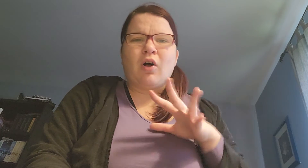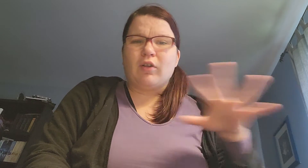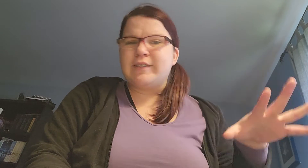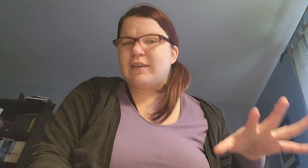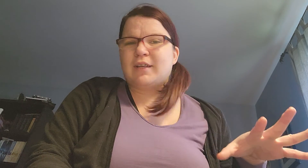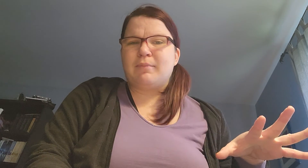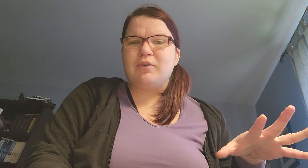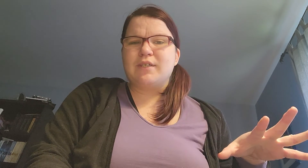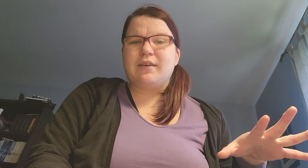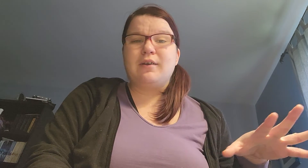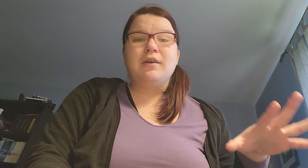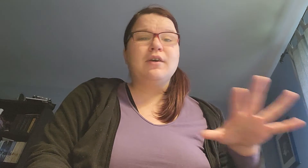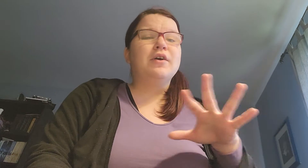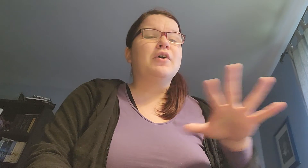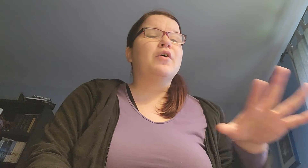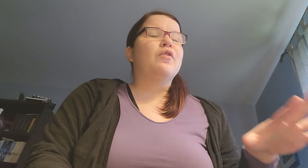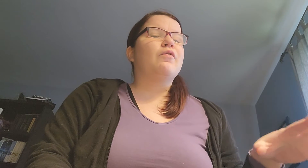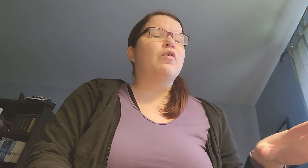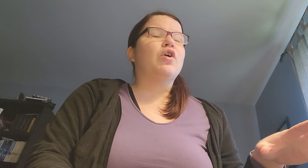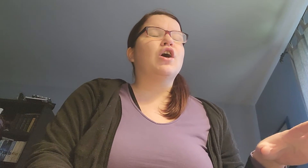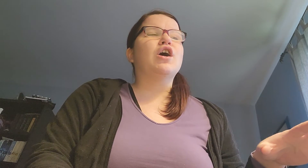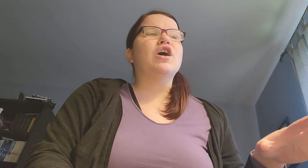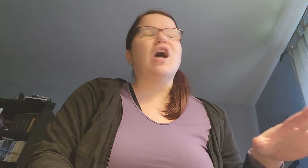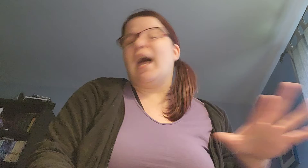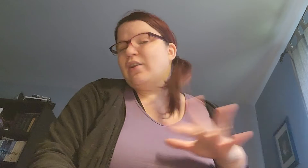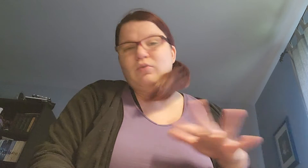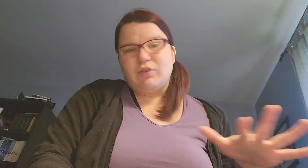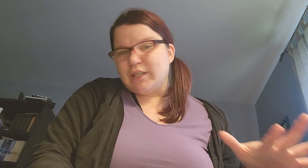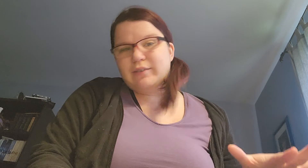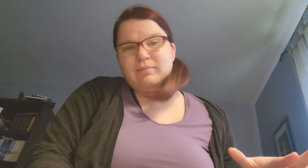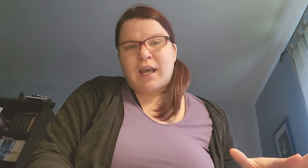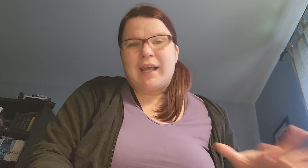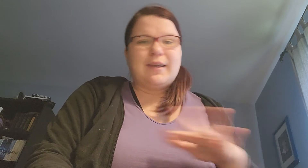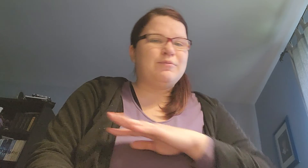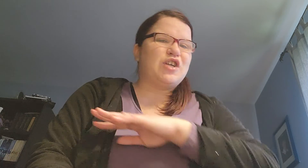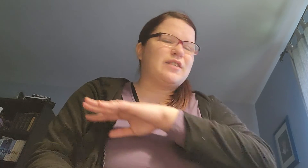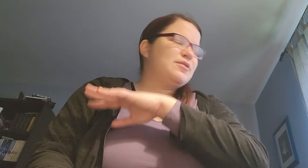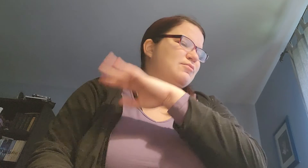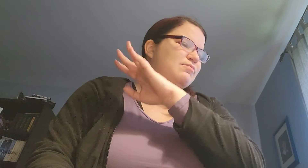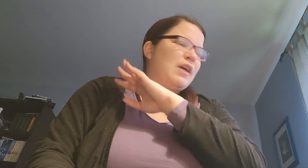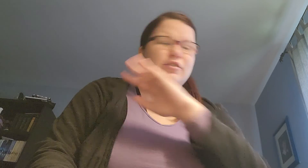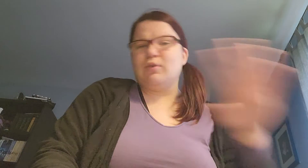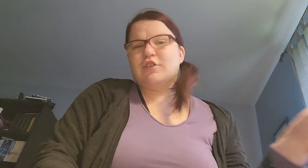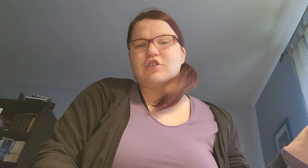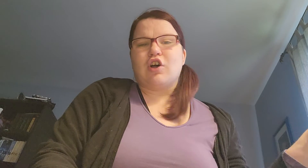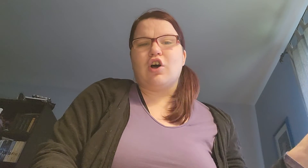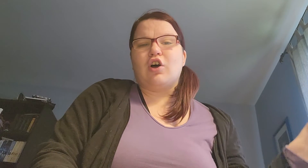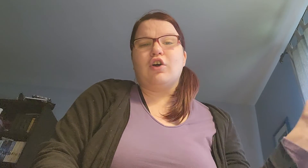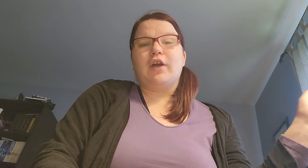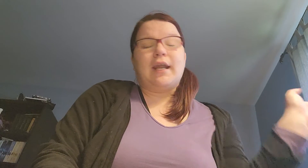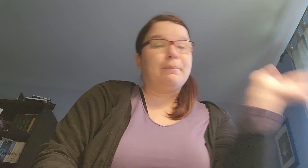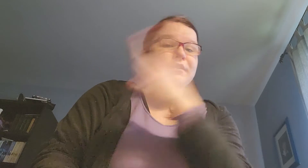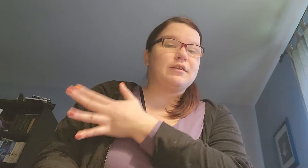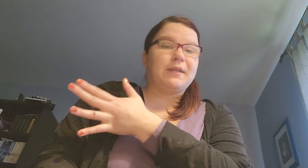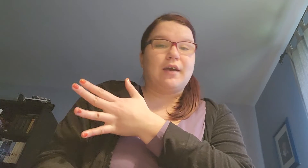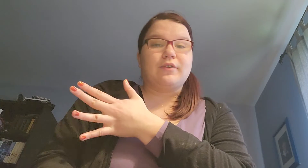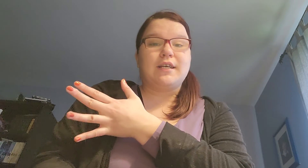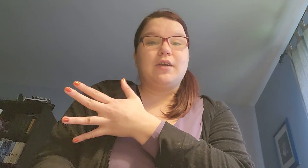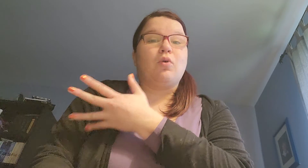all the stuff that I'm using. For... I don't use it. I just... I switch the song. And I put something else in. Or